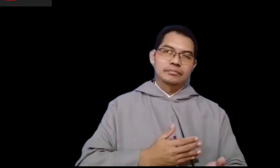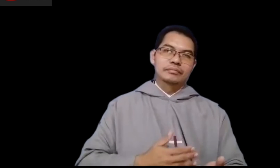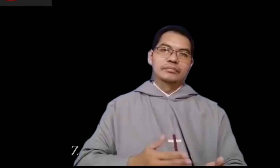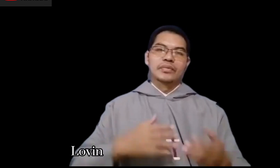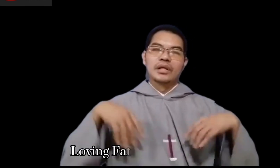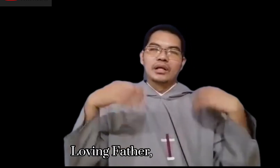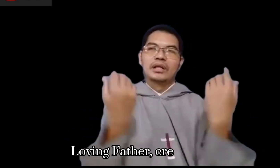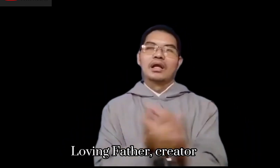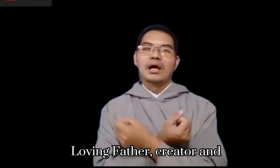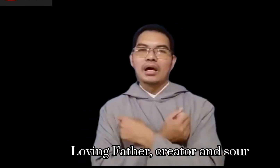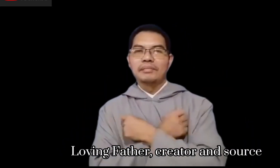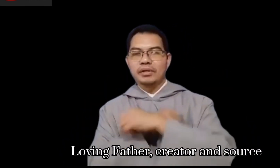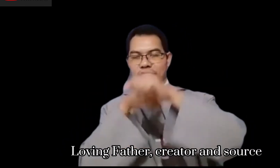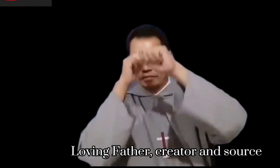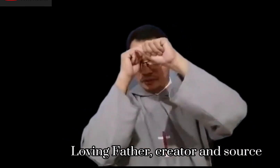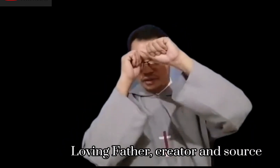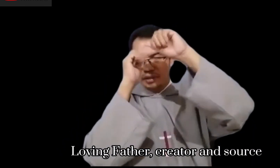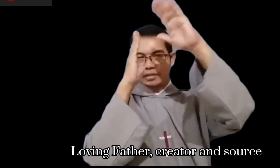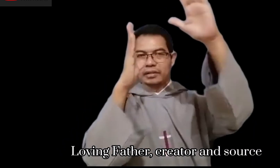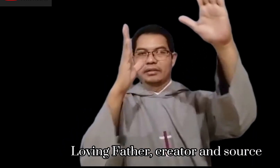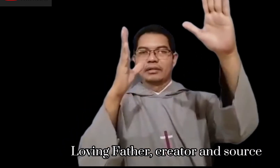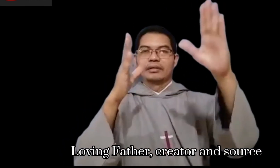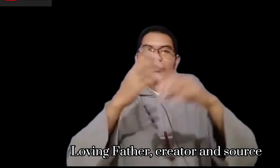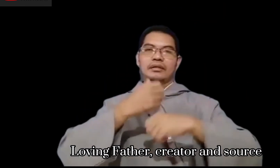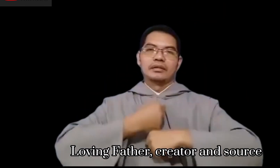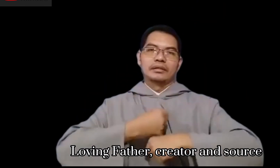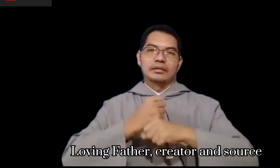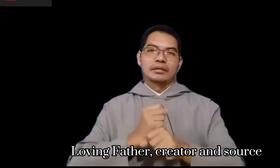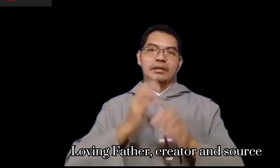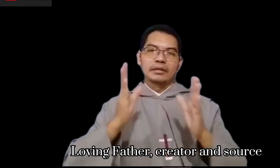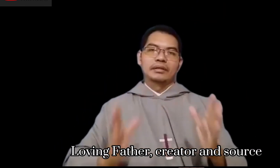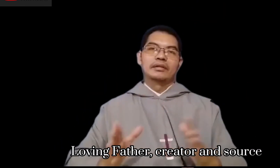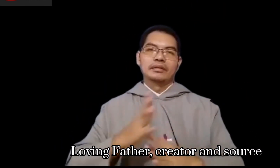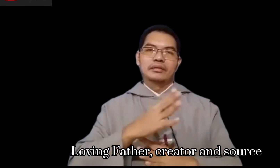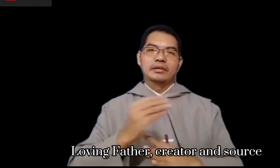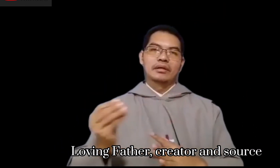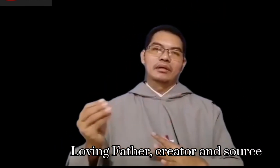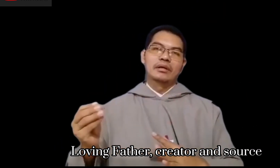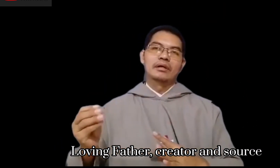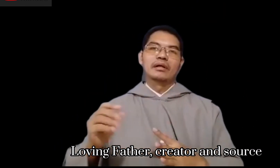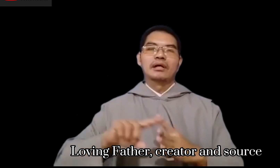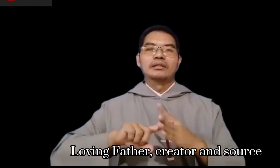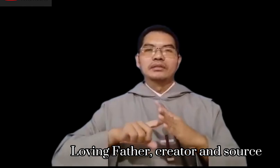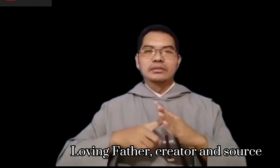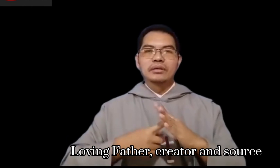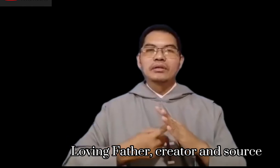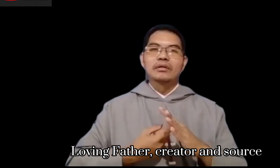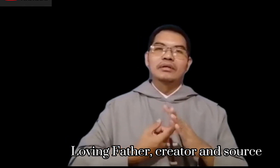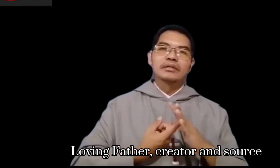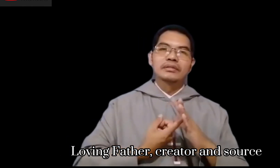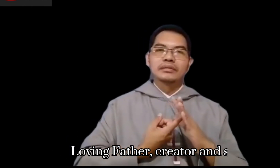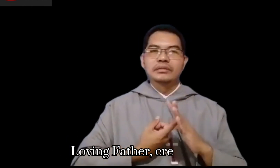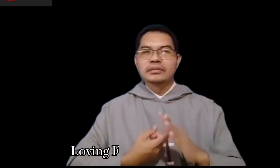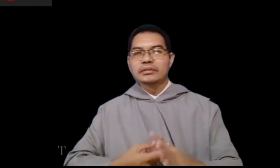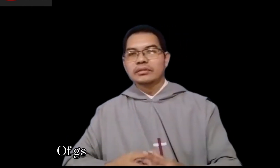Loving Father, creator and source of